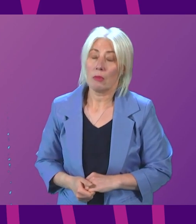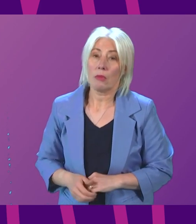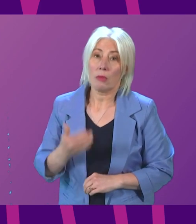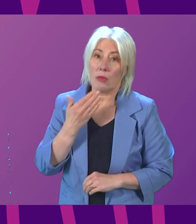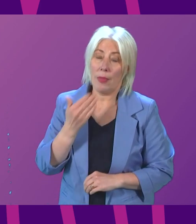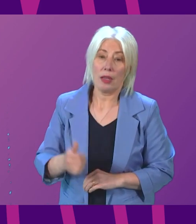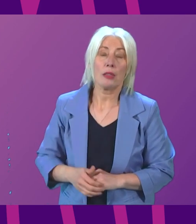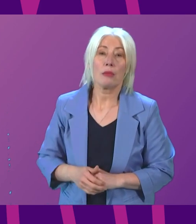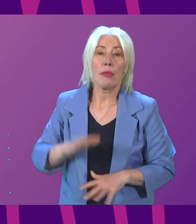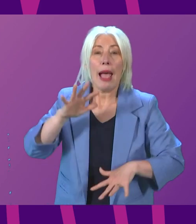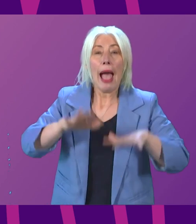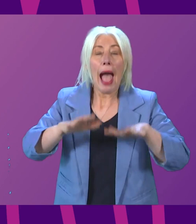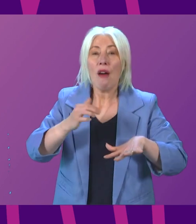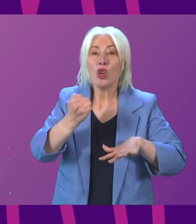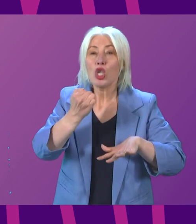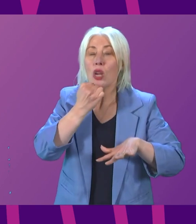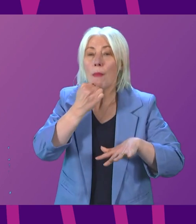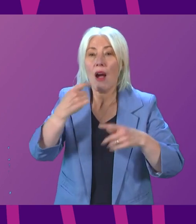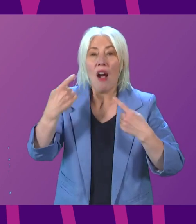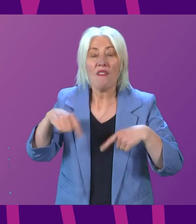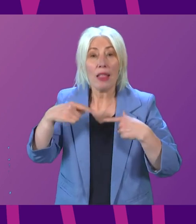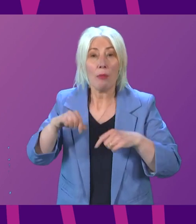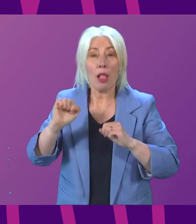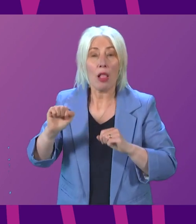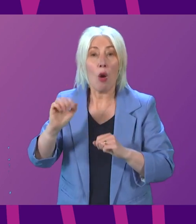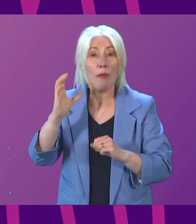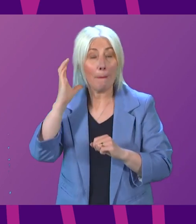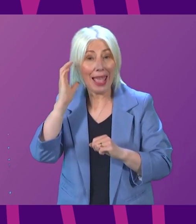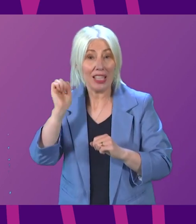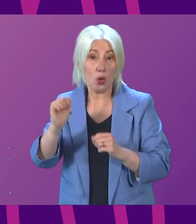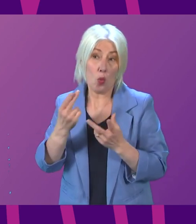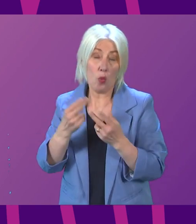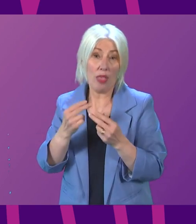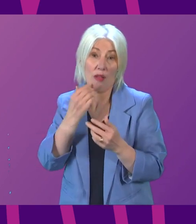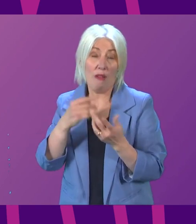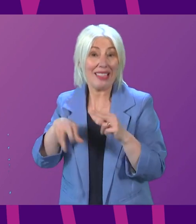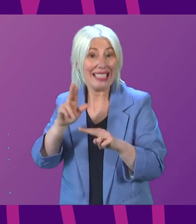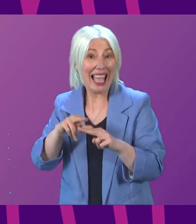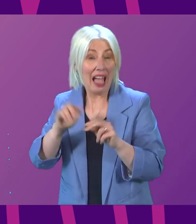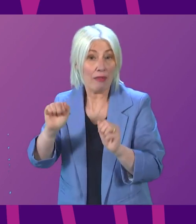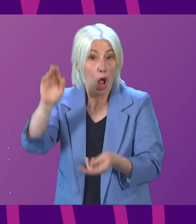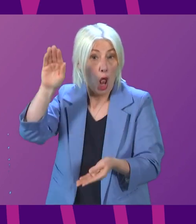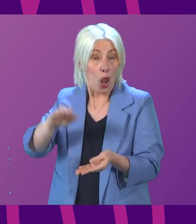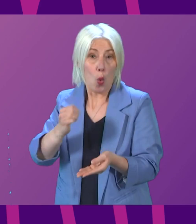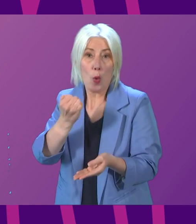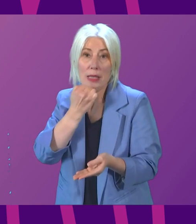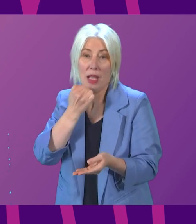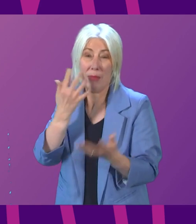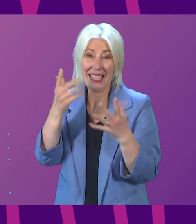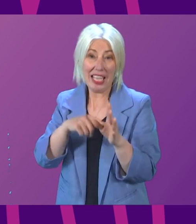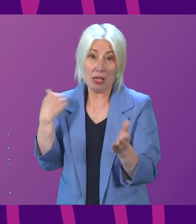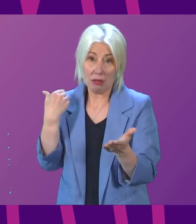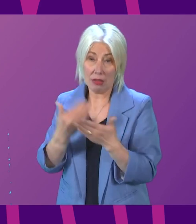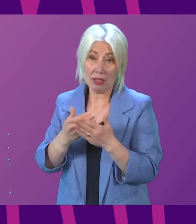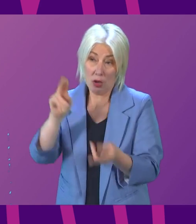The average number of available staffed beds in NHS Scotland is at its lowest level in a decade, decreasing